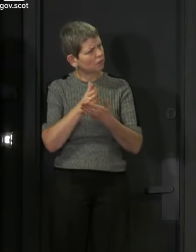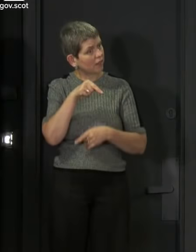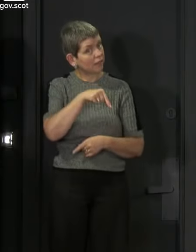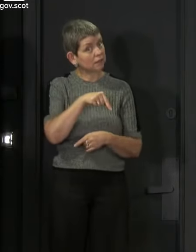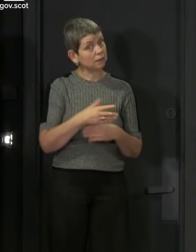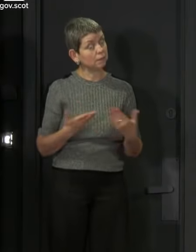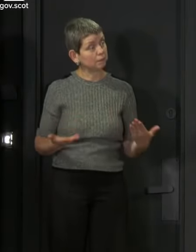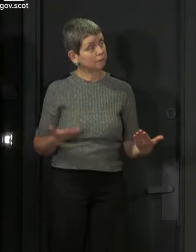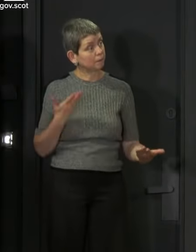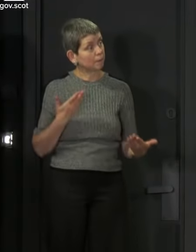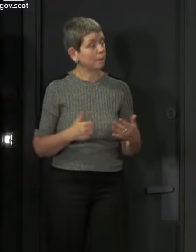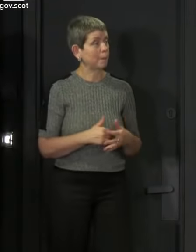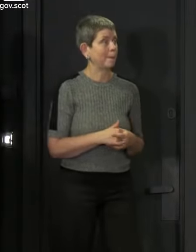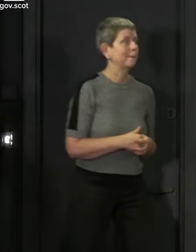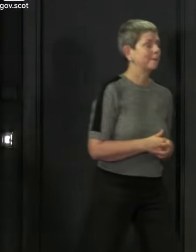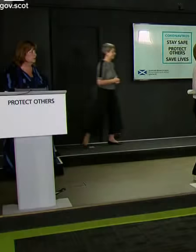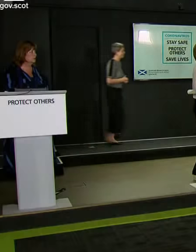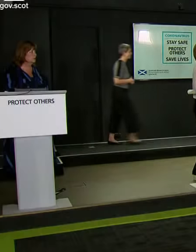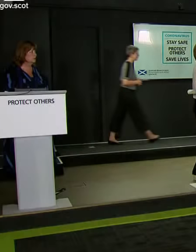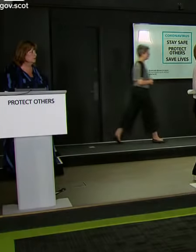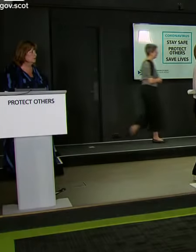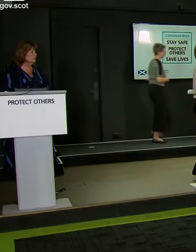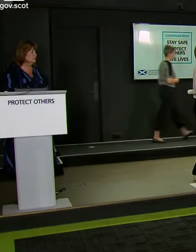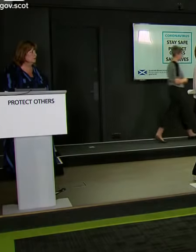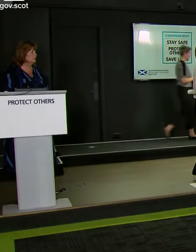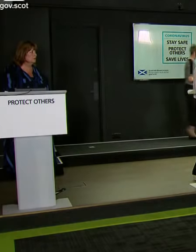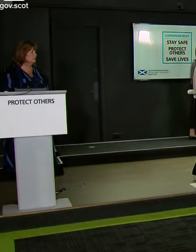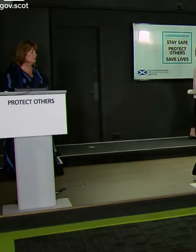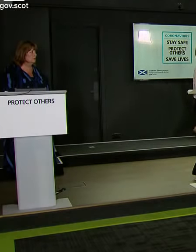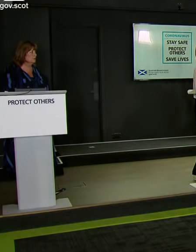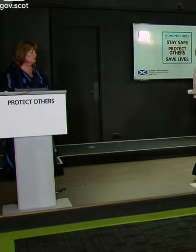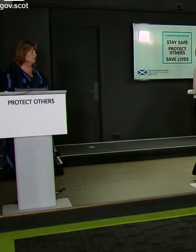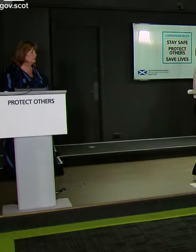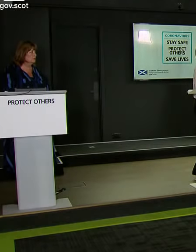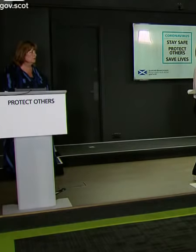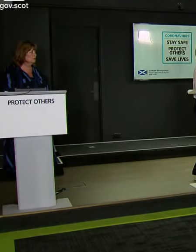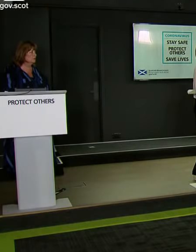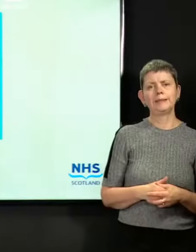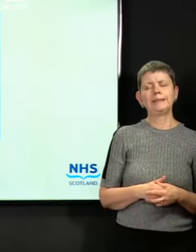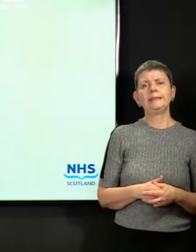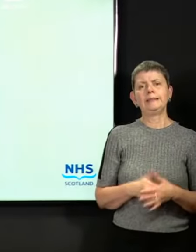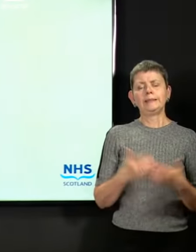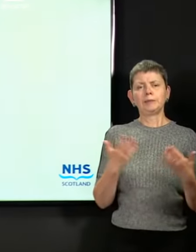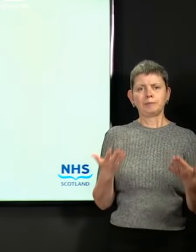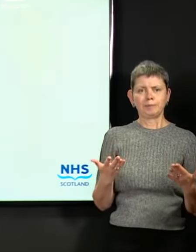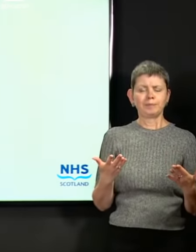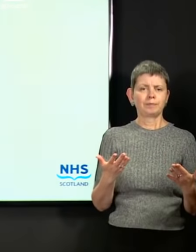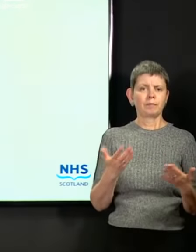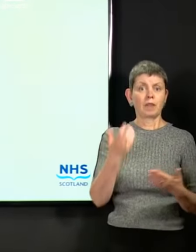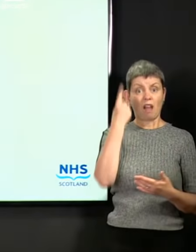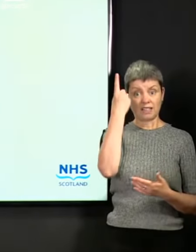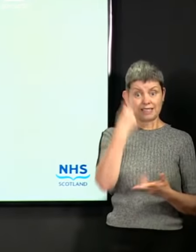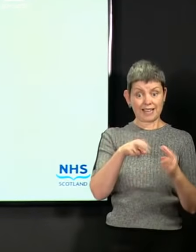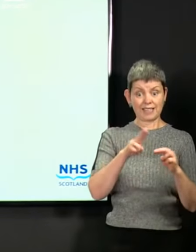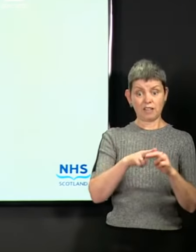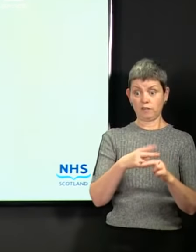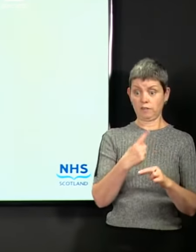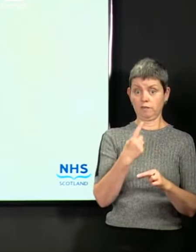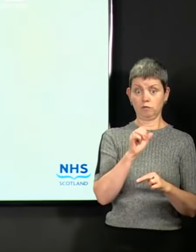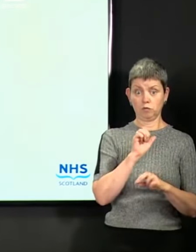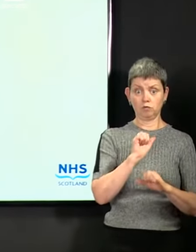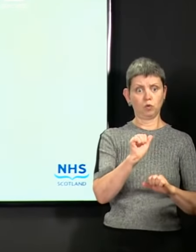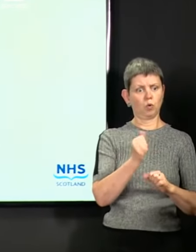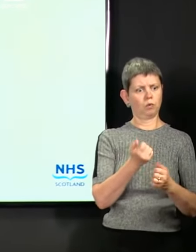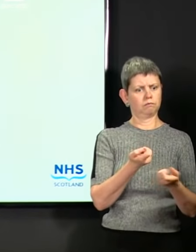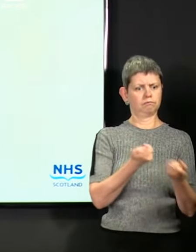behind why one place and not another? It feels slightly inadequate to describe the science because I understand if you own the gym, it's a pretty essential business